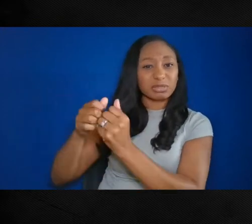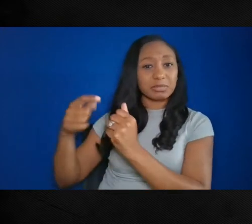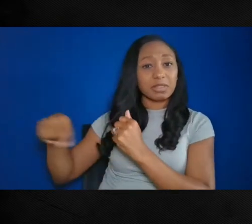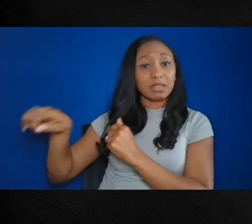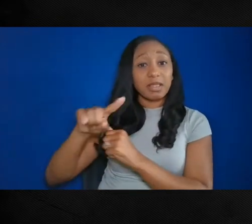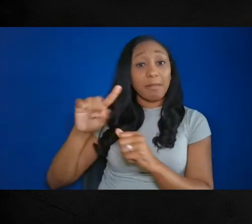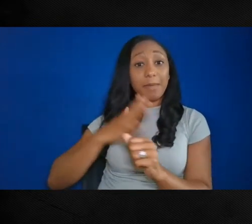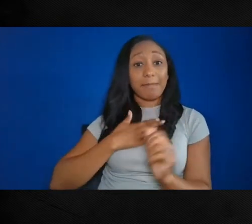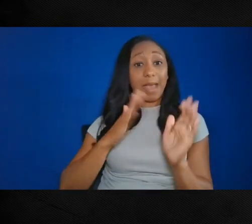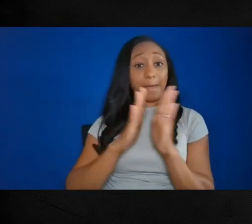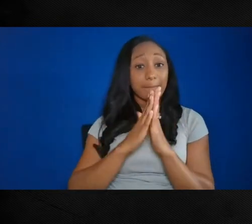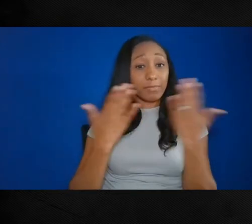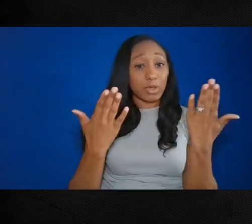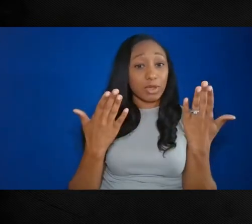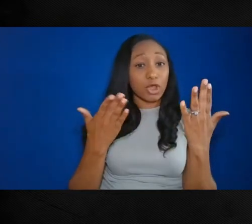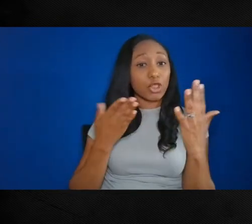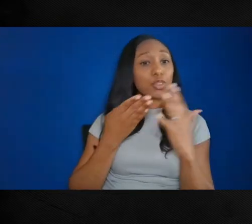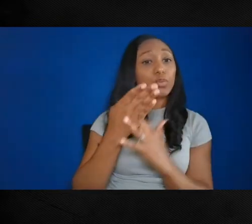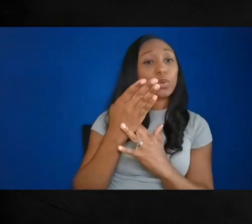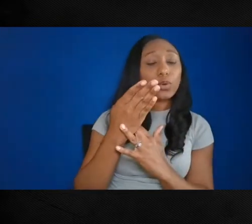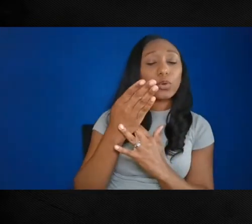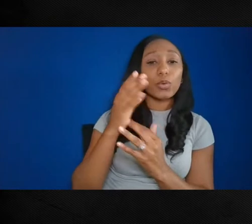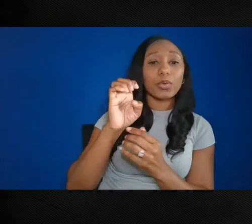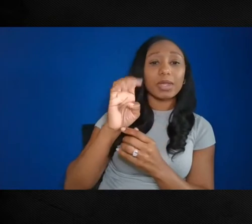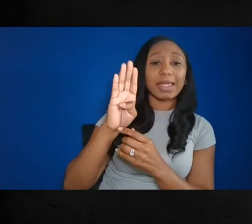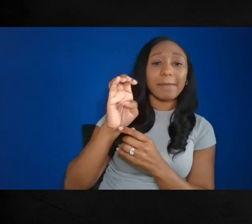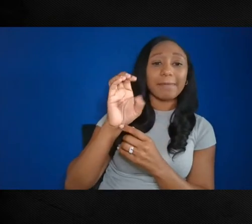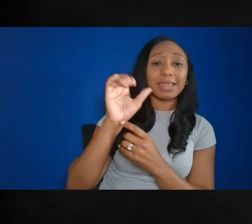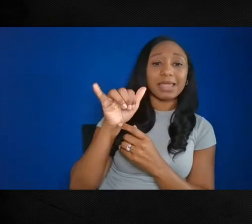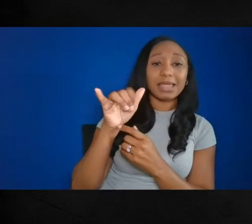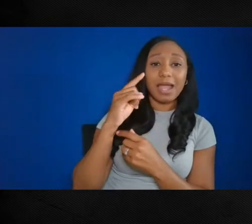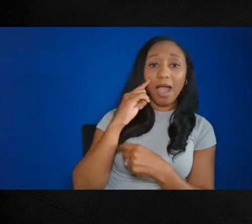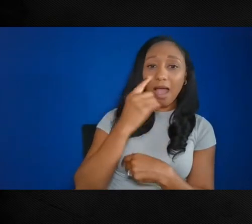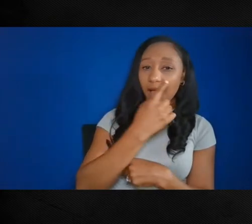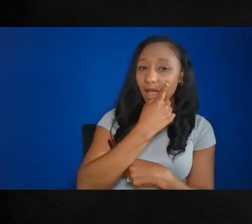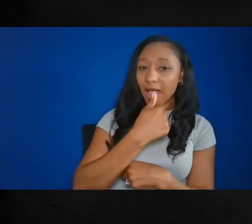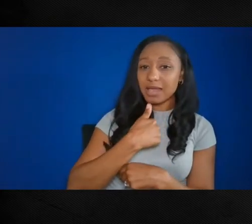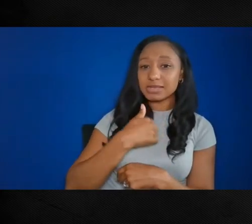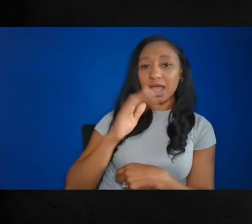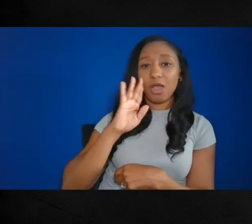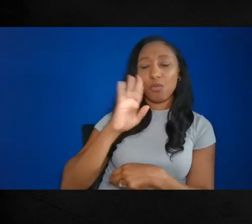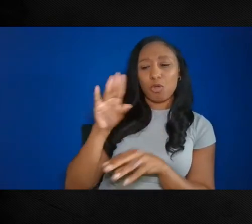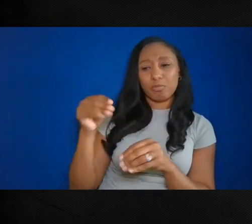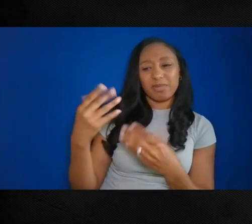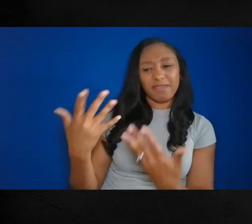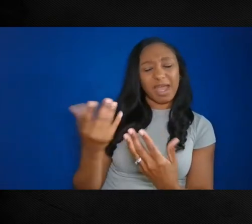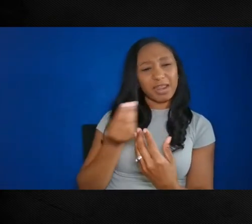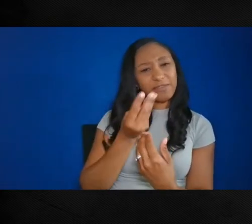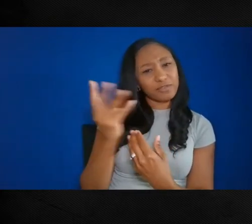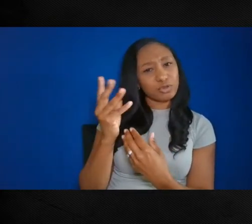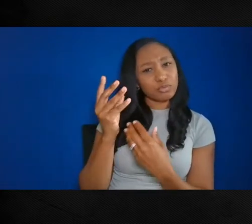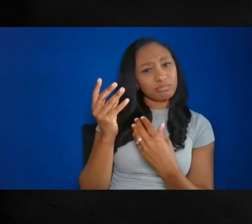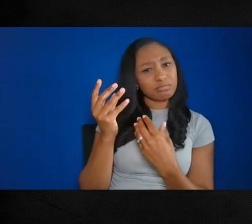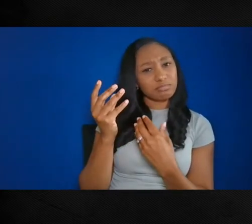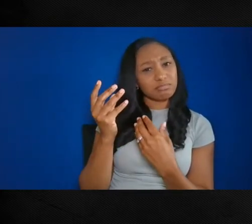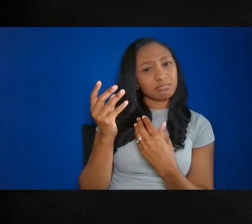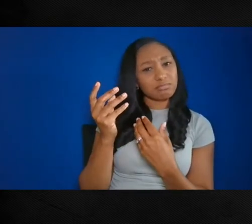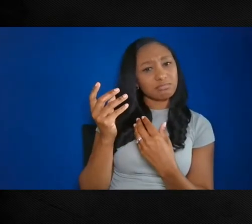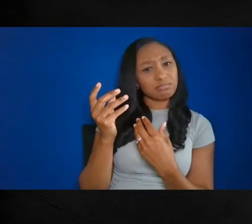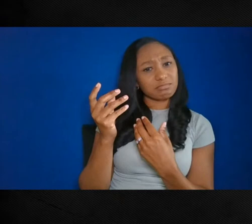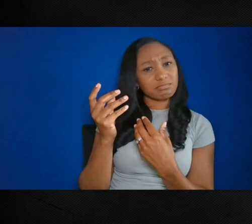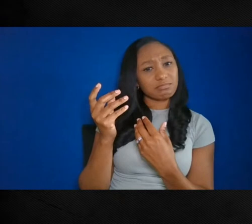Eyes, I devote some columns and words to the legacy